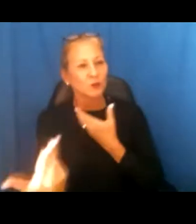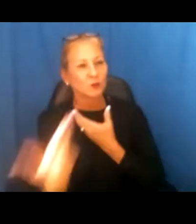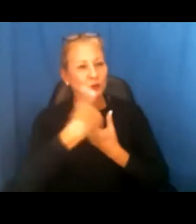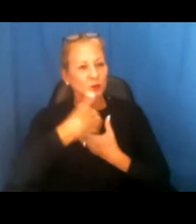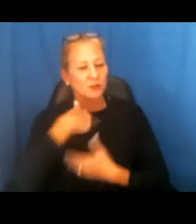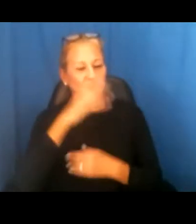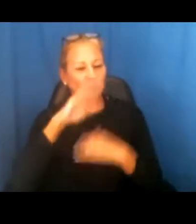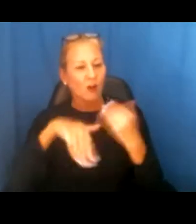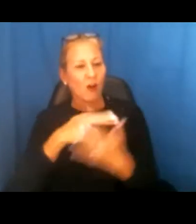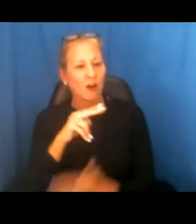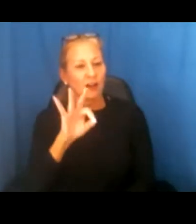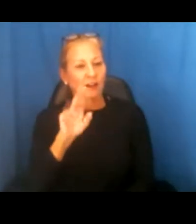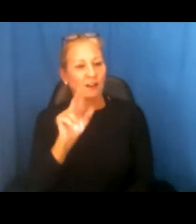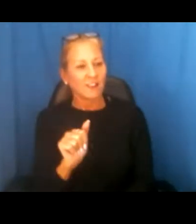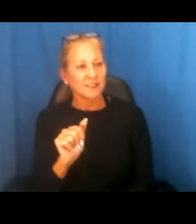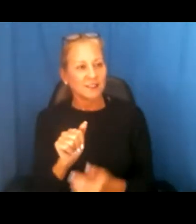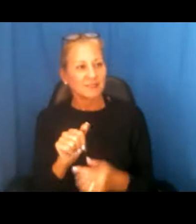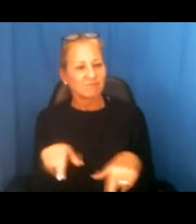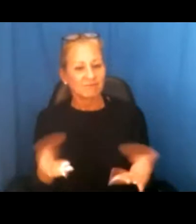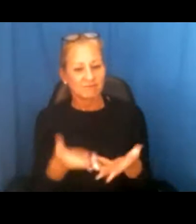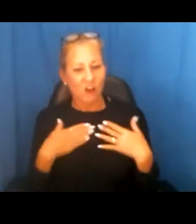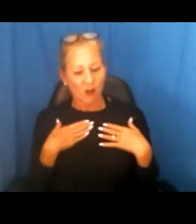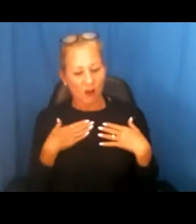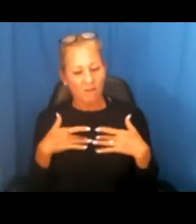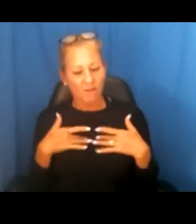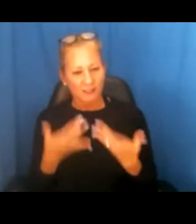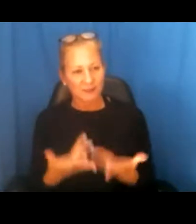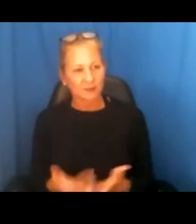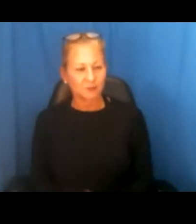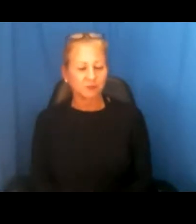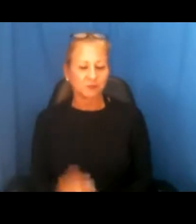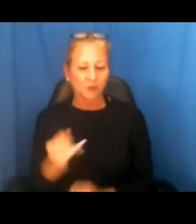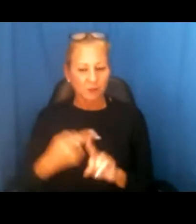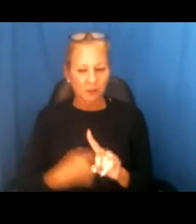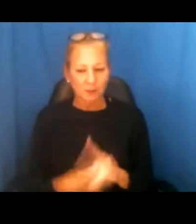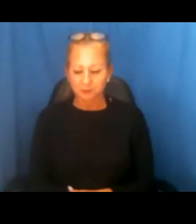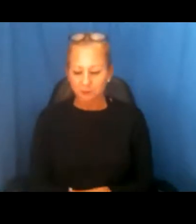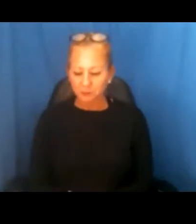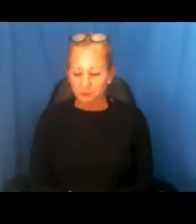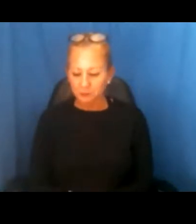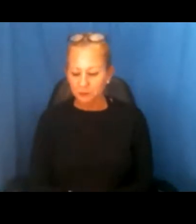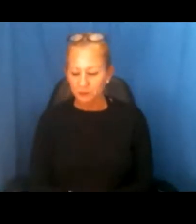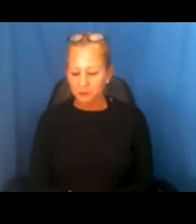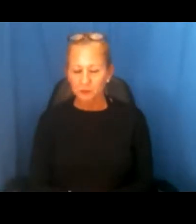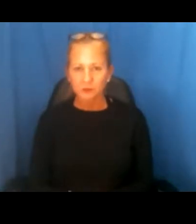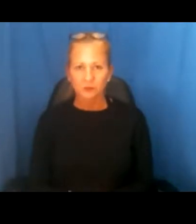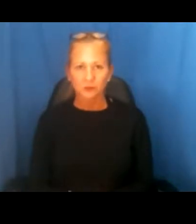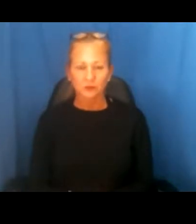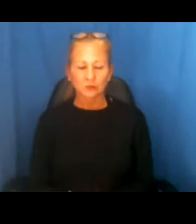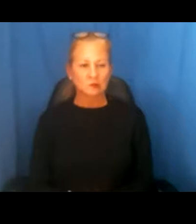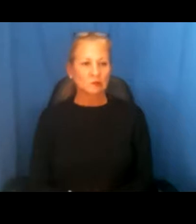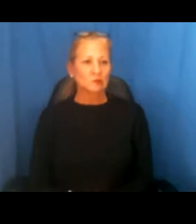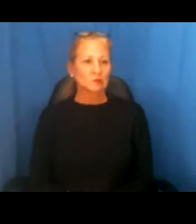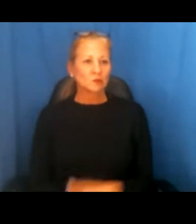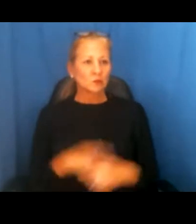of NAFA's events throughout our month today. So as we move into our panelists